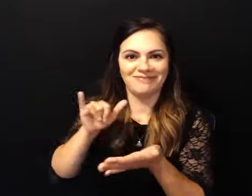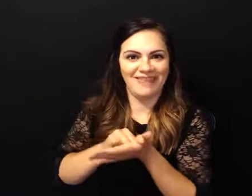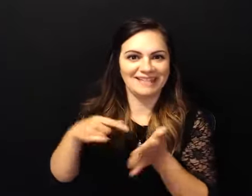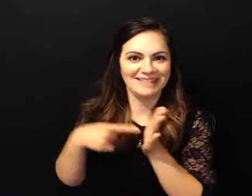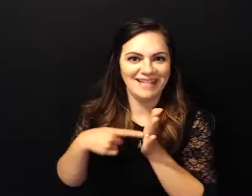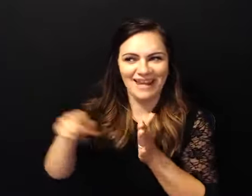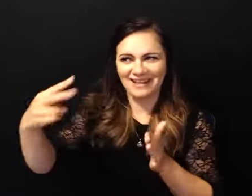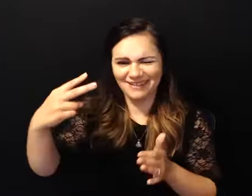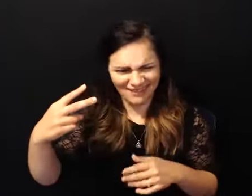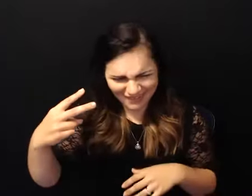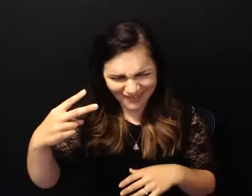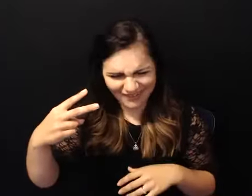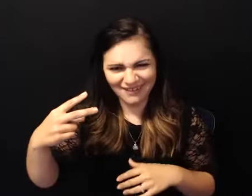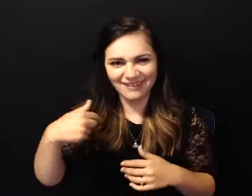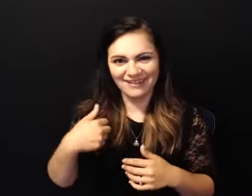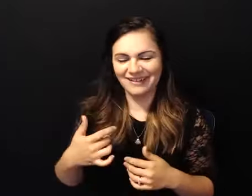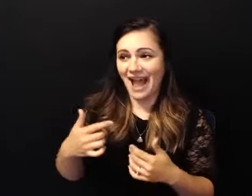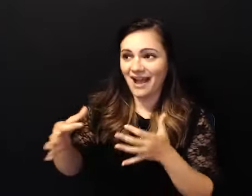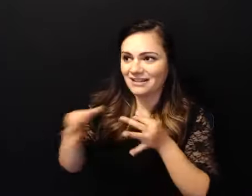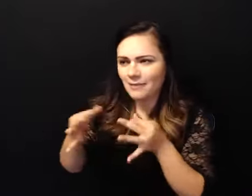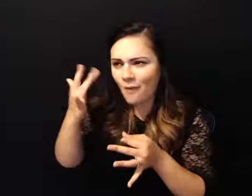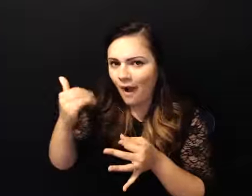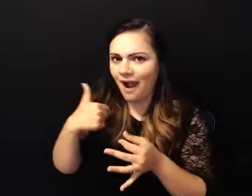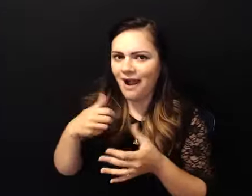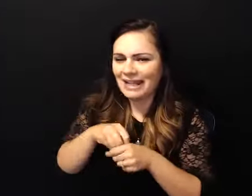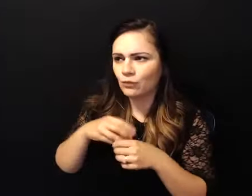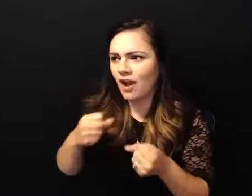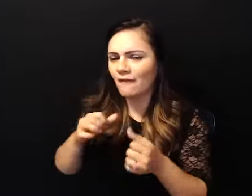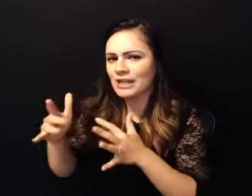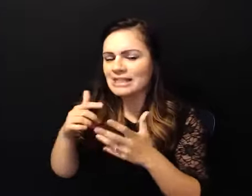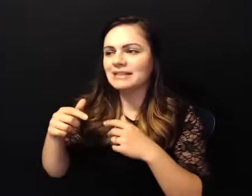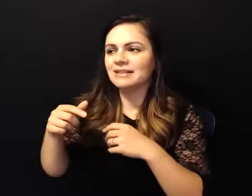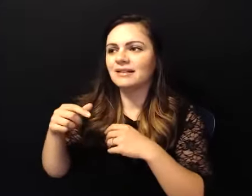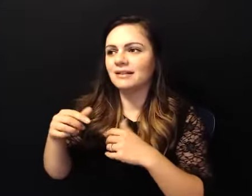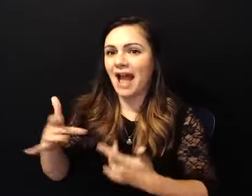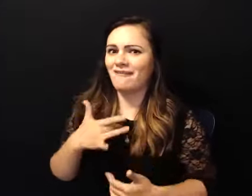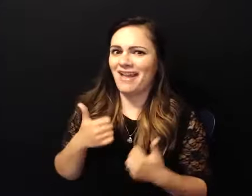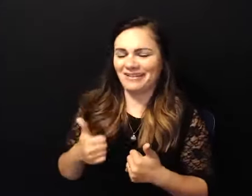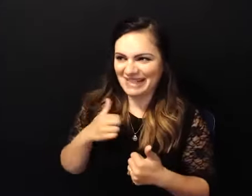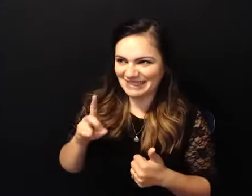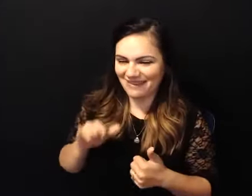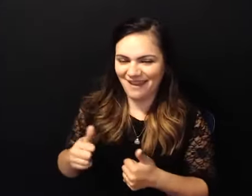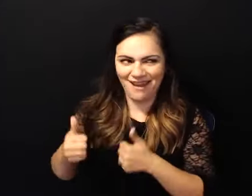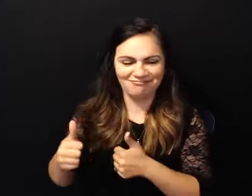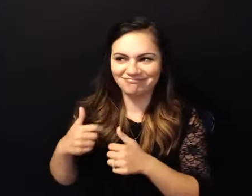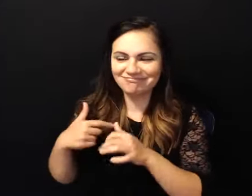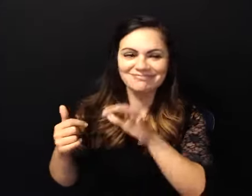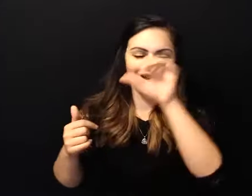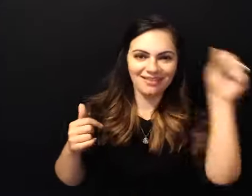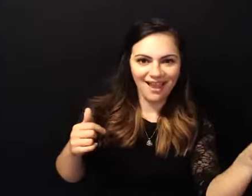so great that i got to make that amends and go you know and leave the store you know and i went out and called my sponsor and i said i just made this amends and i can't wait to make another